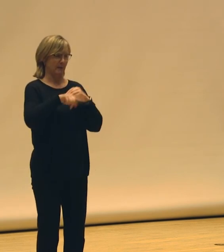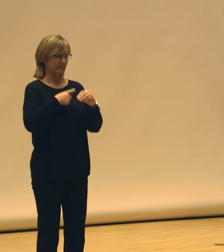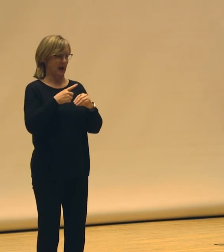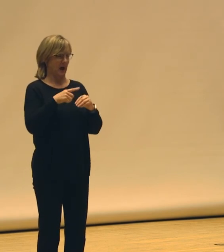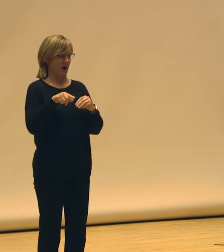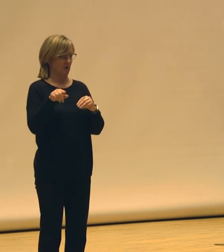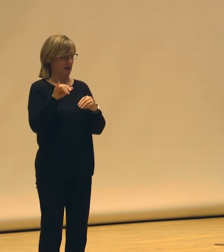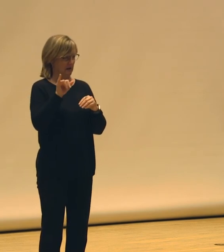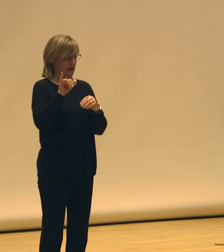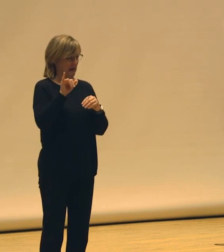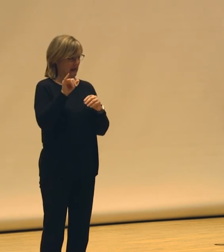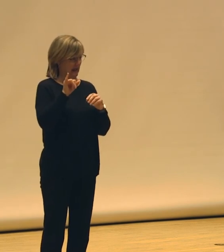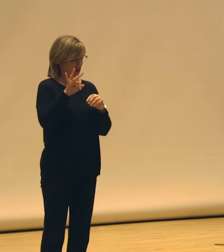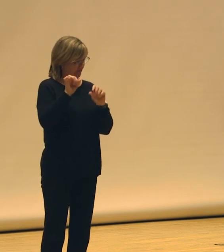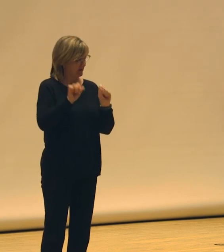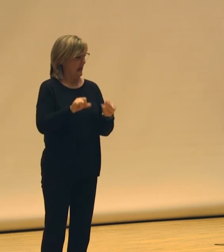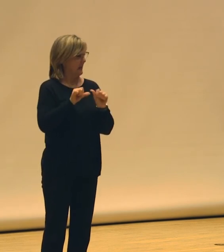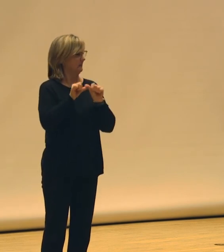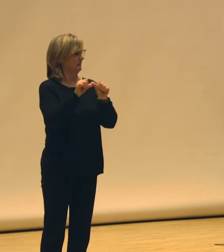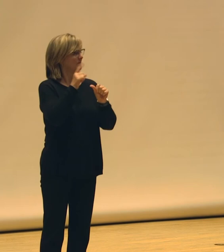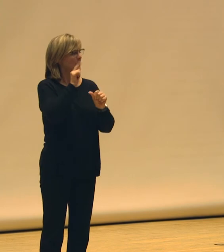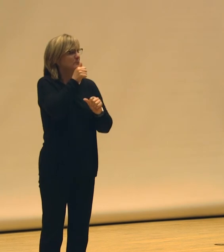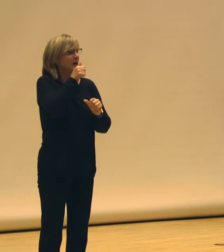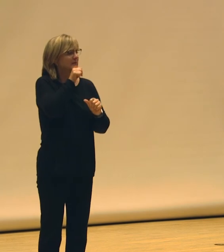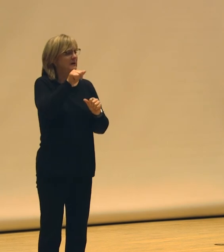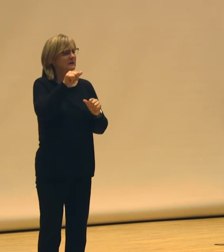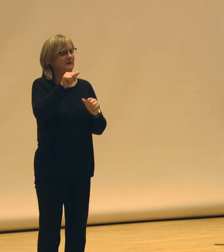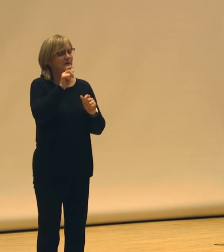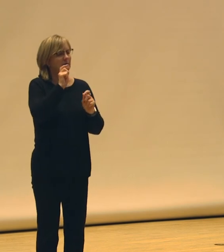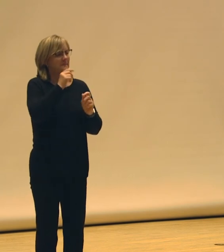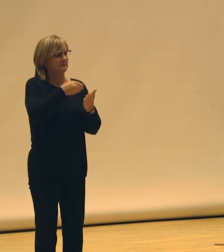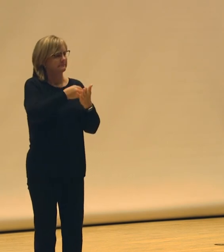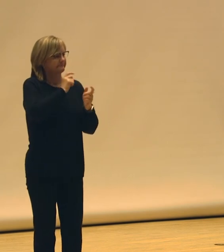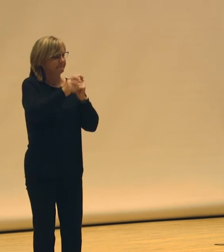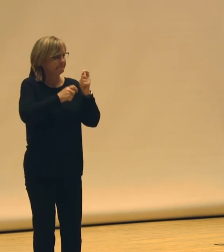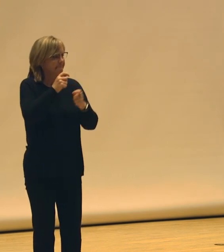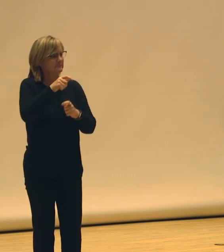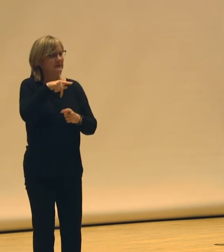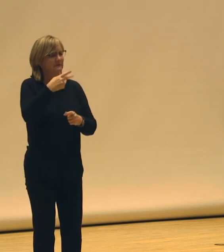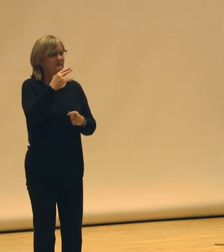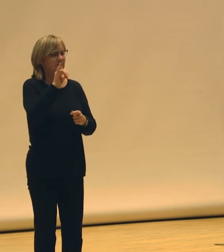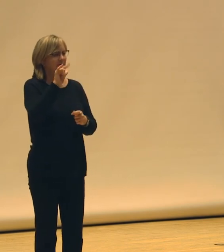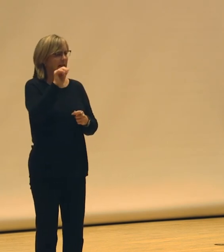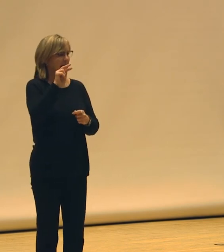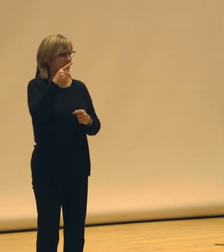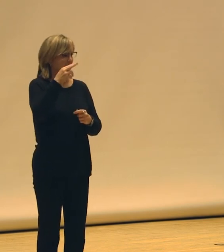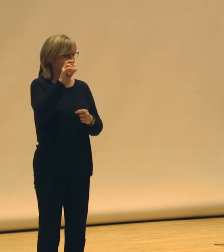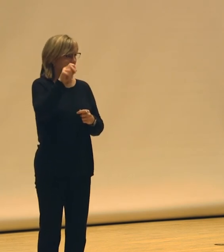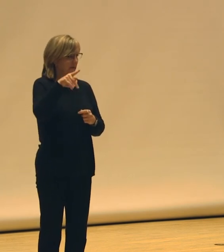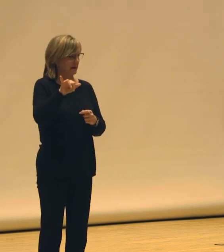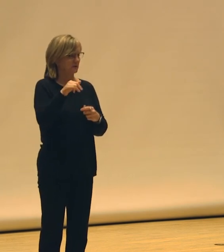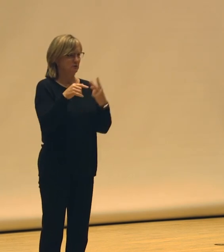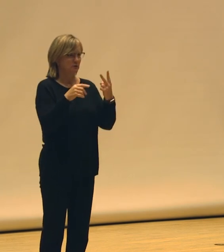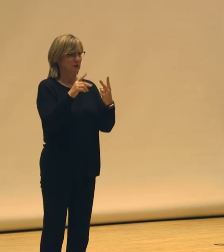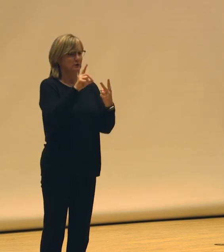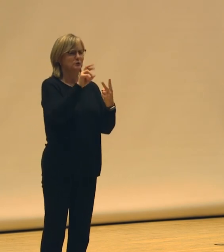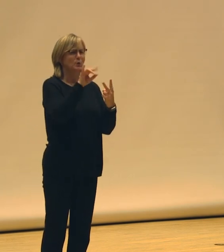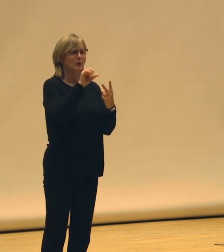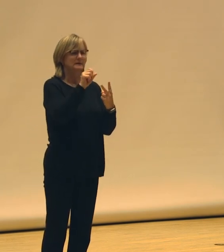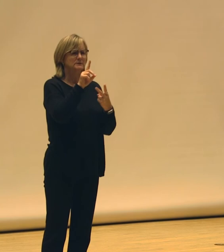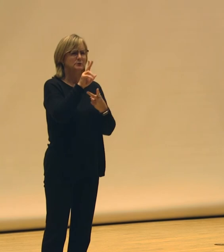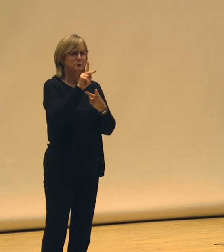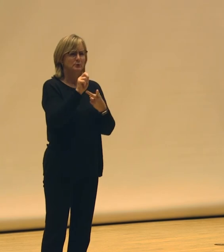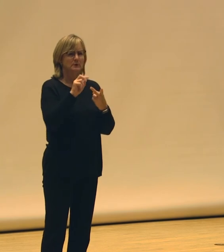sustainability question that I have in private philanthropy. You know, and when we think about those big awards, I named two of them a moment ago, Doris Duke and